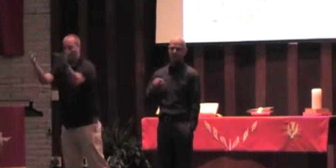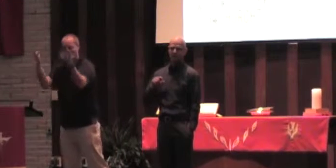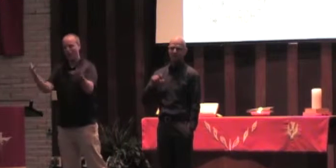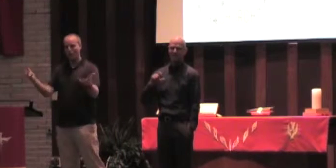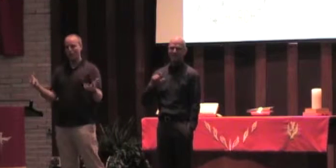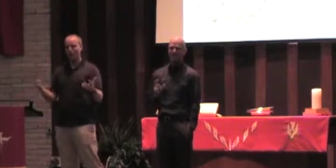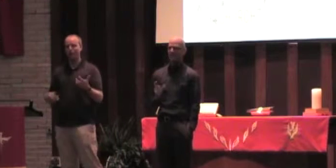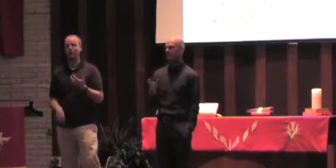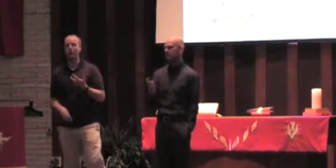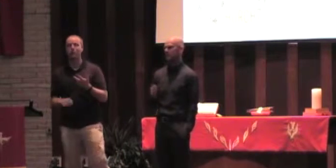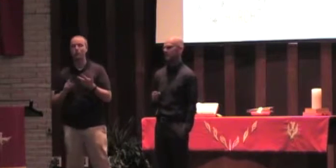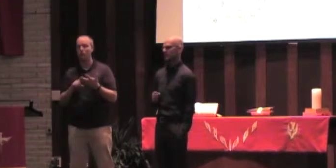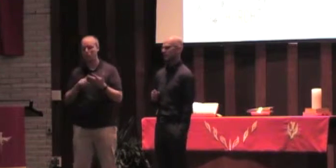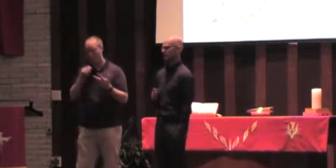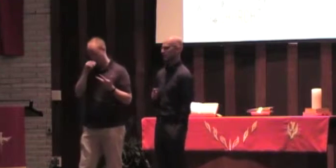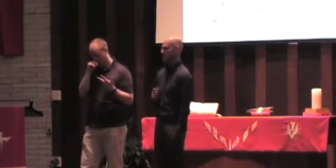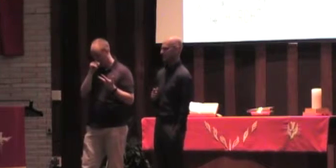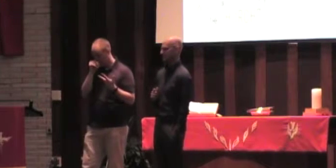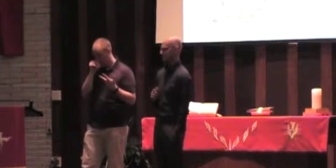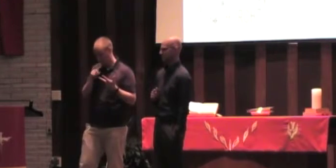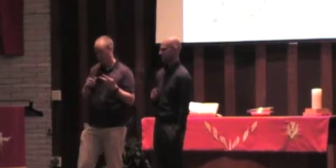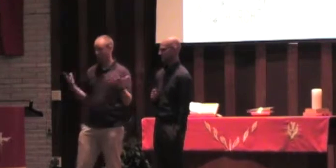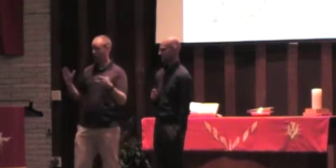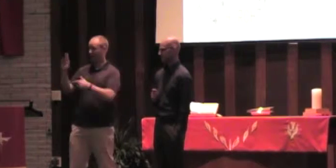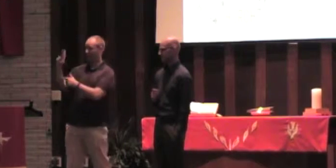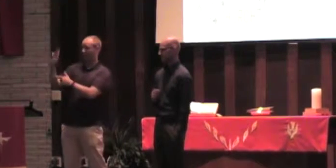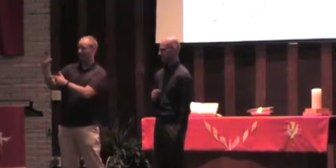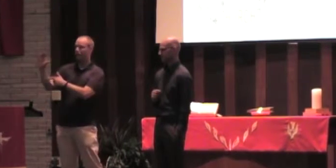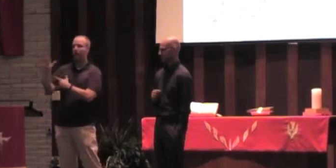There is a history in our city of racism.